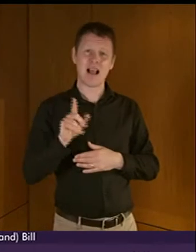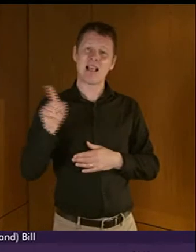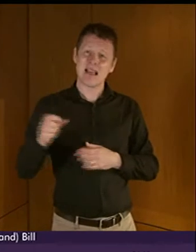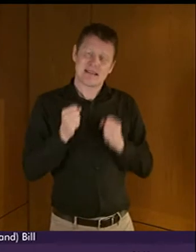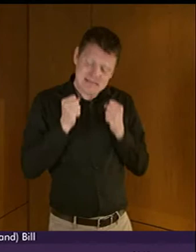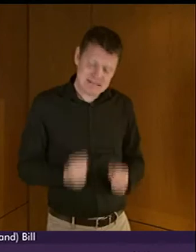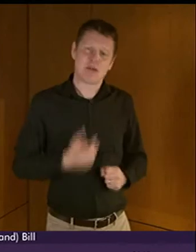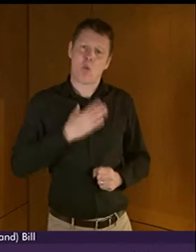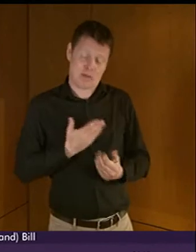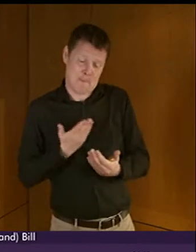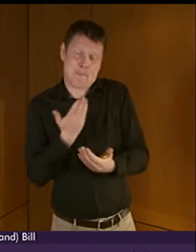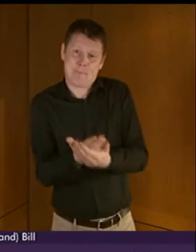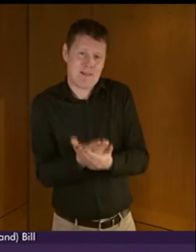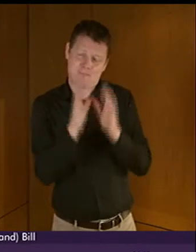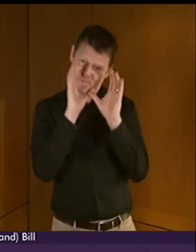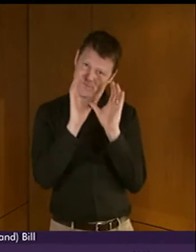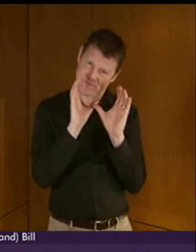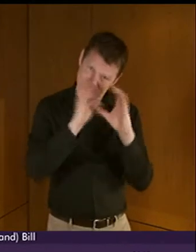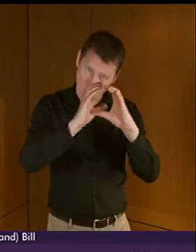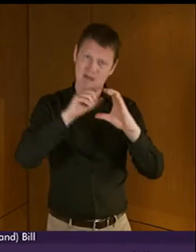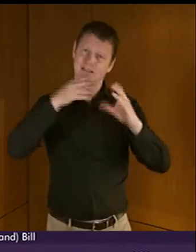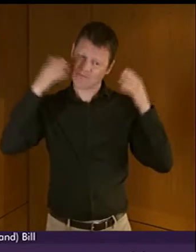it's a language and not disability?